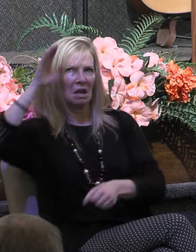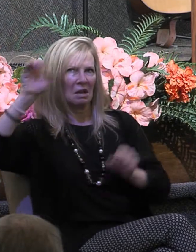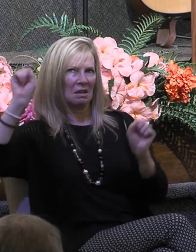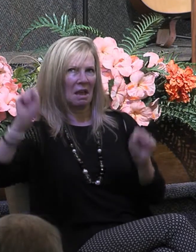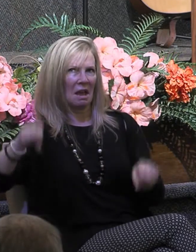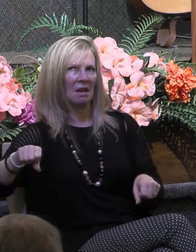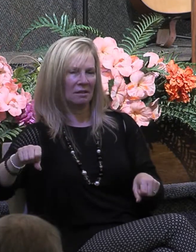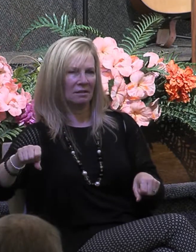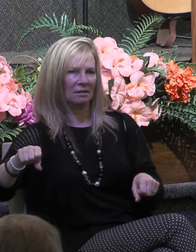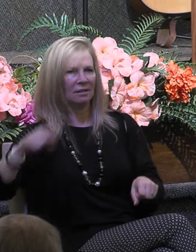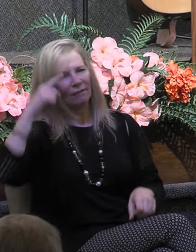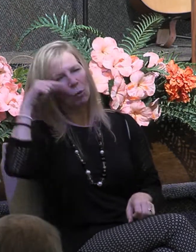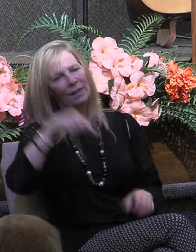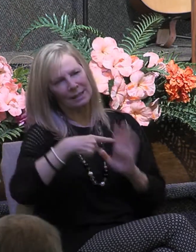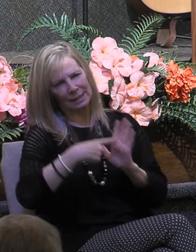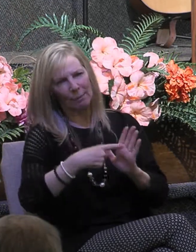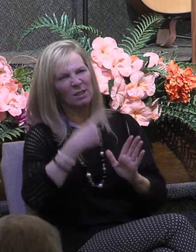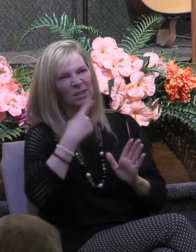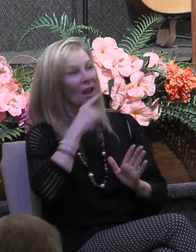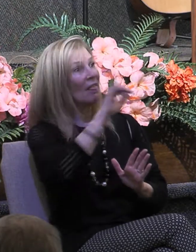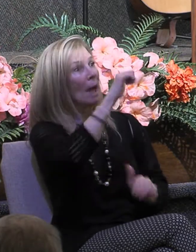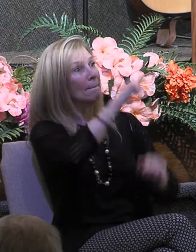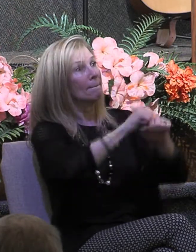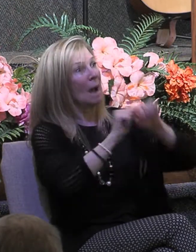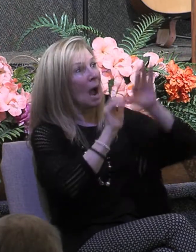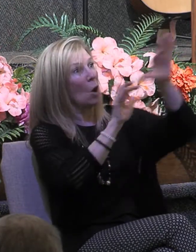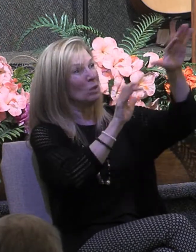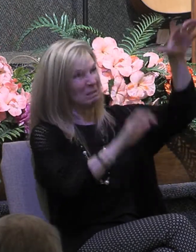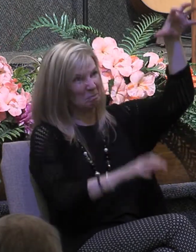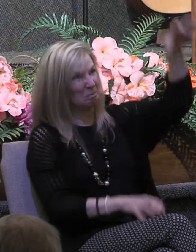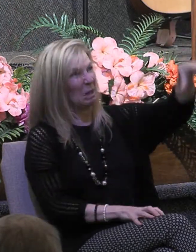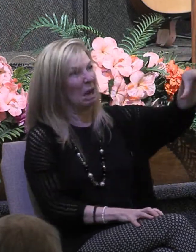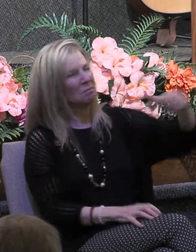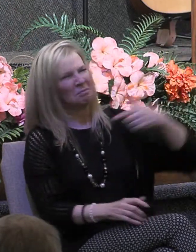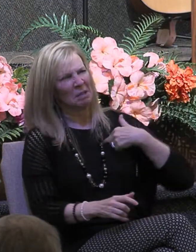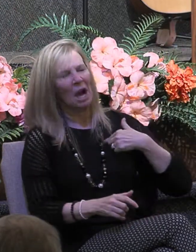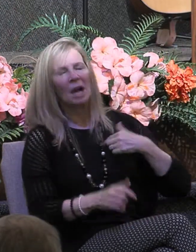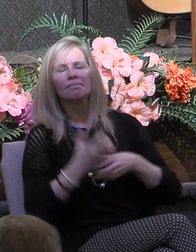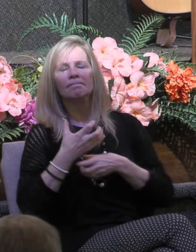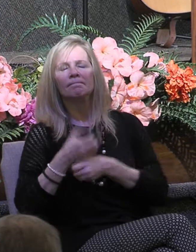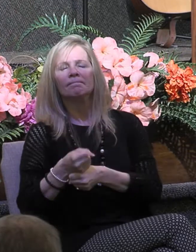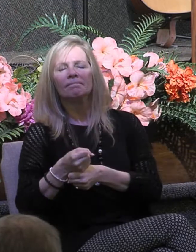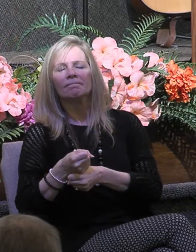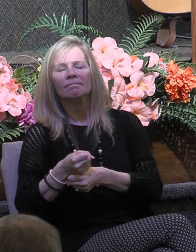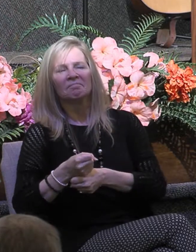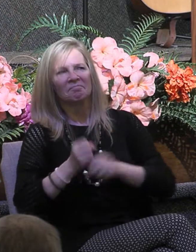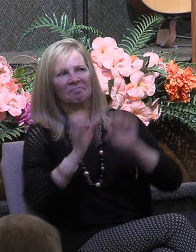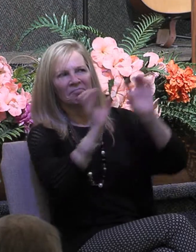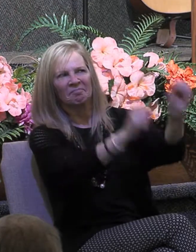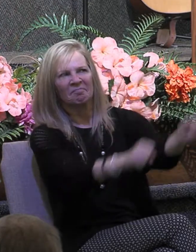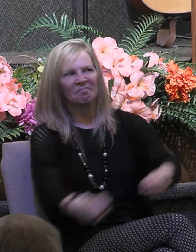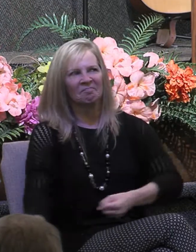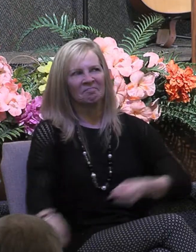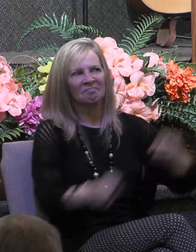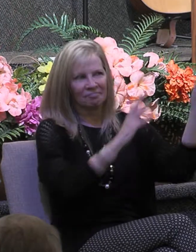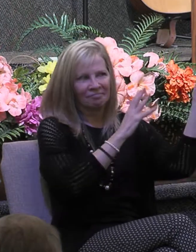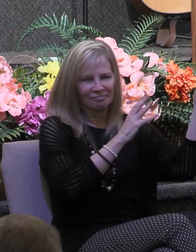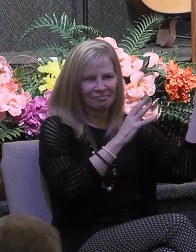of mountains now think for a moment think about how impressive someone would be if they really possessed